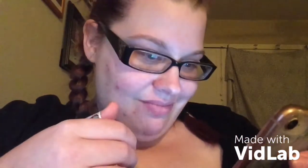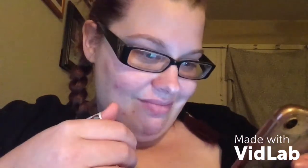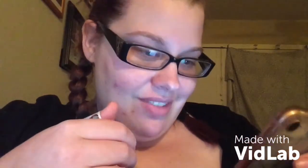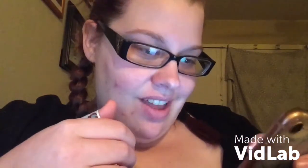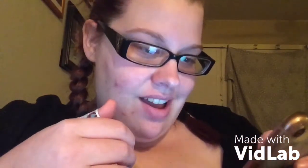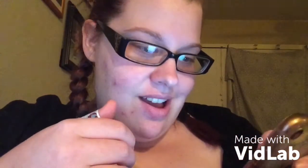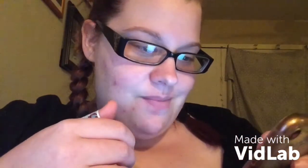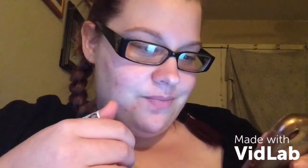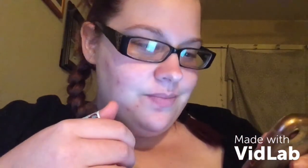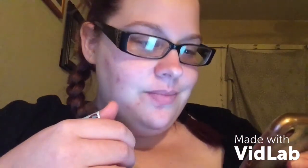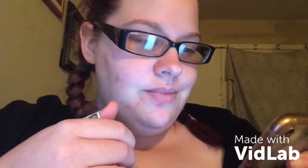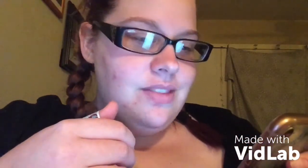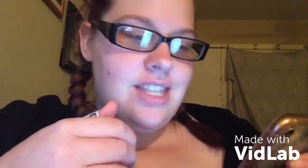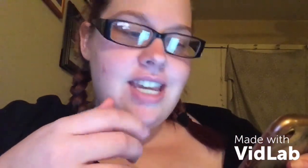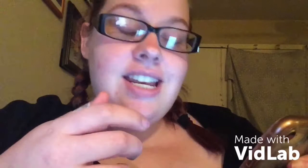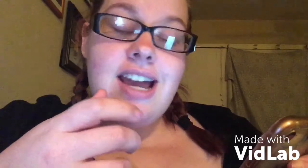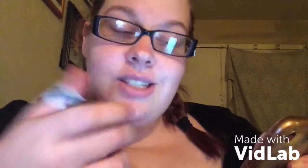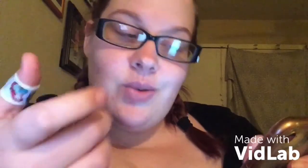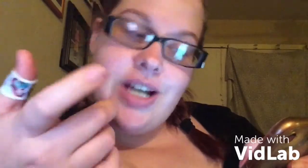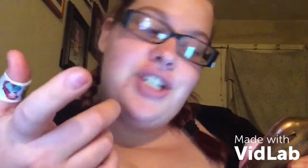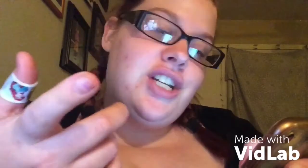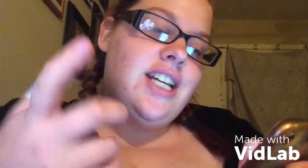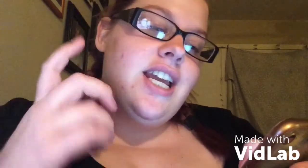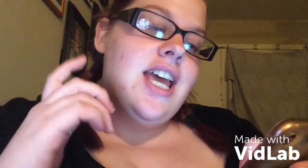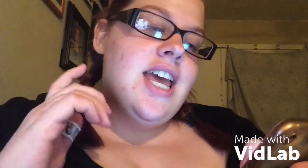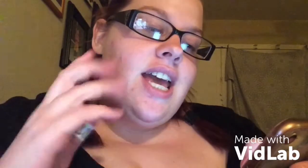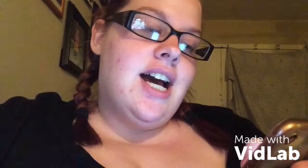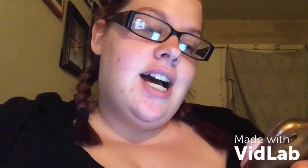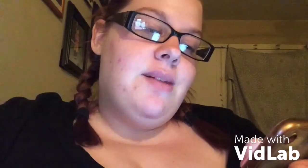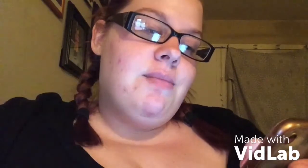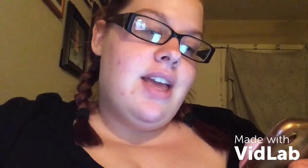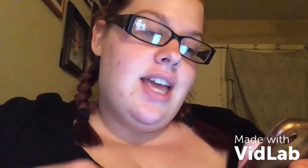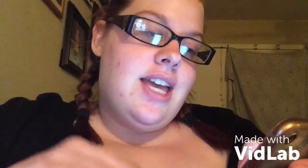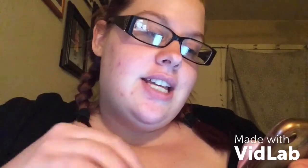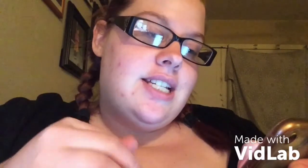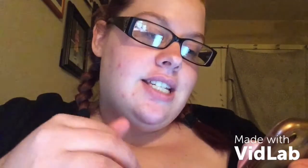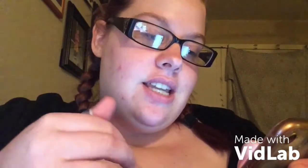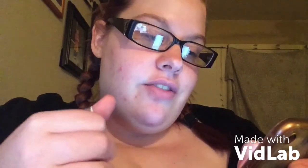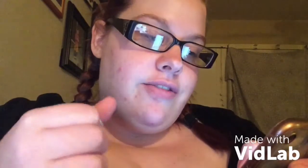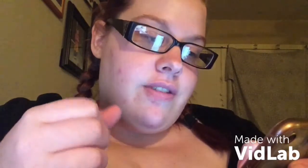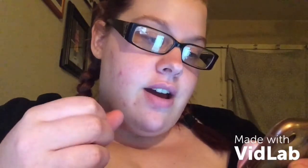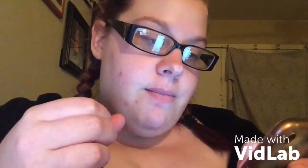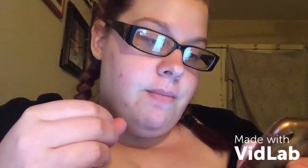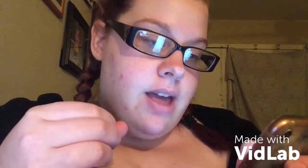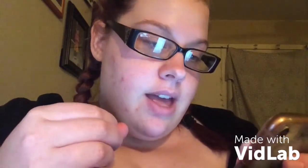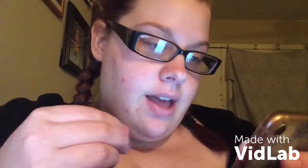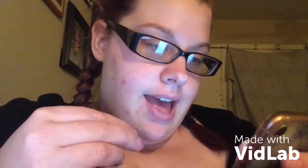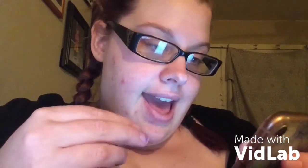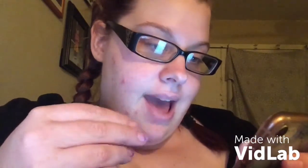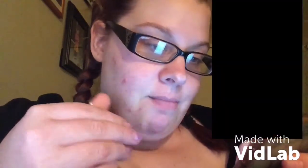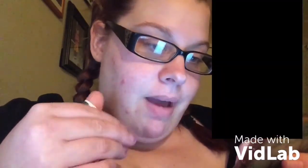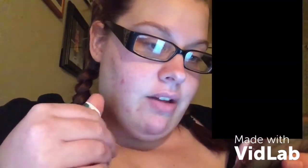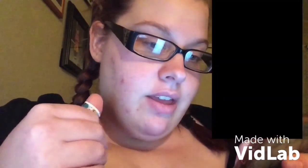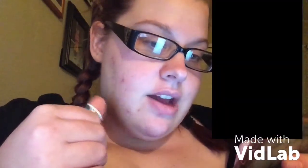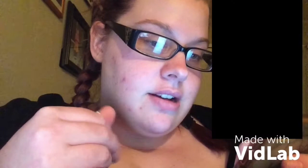Um, the next question, um, is from at Michael Young,